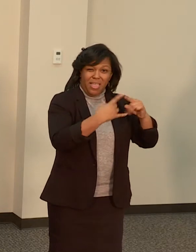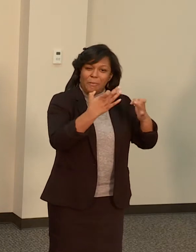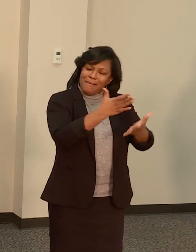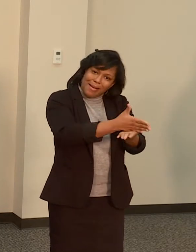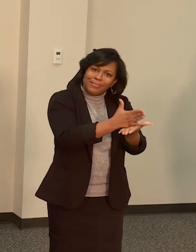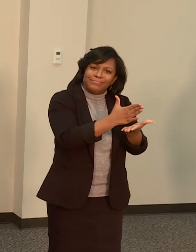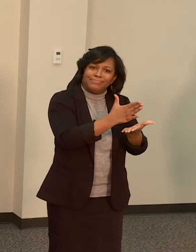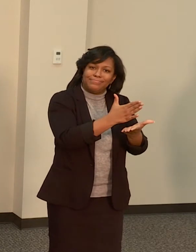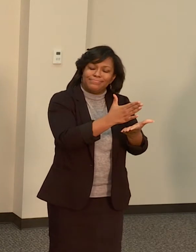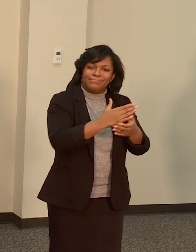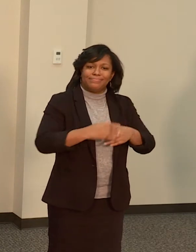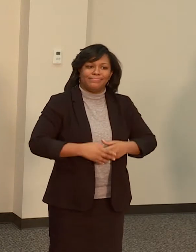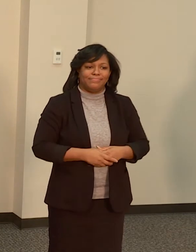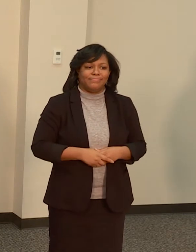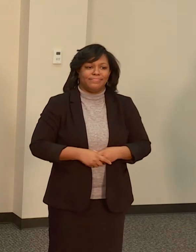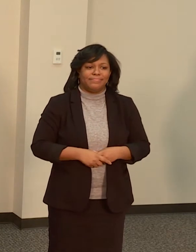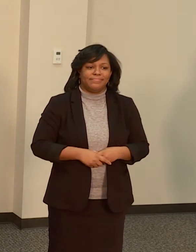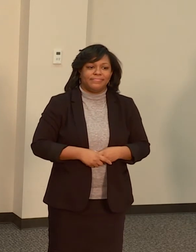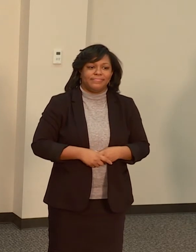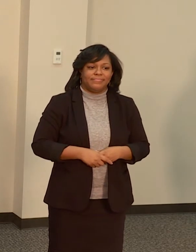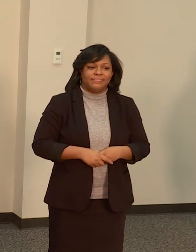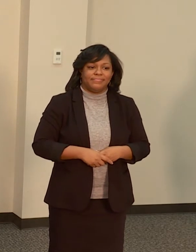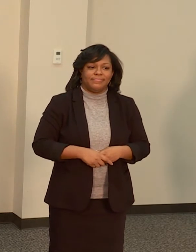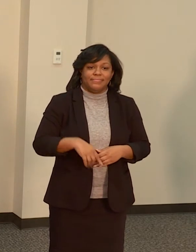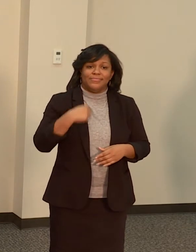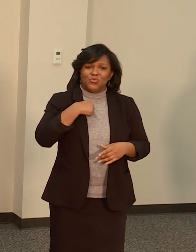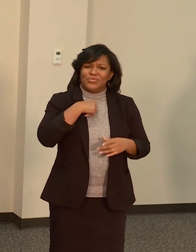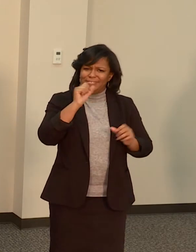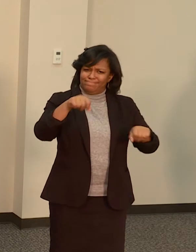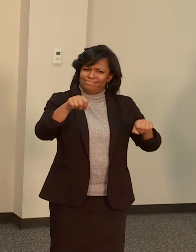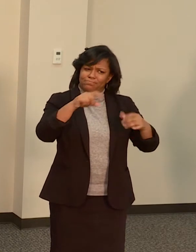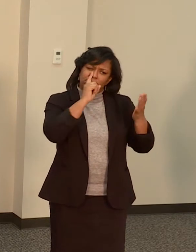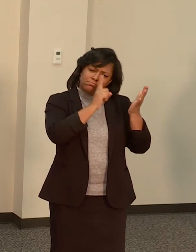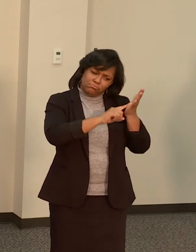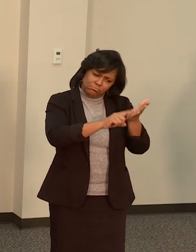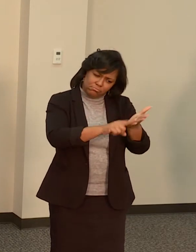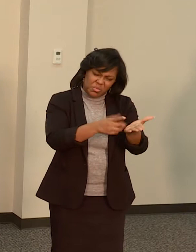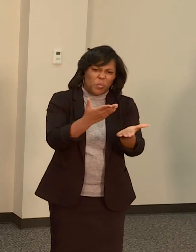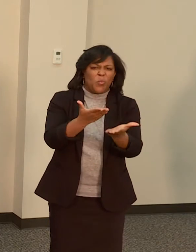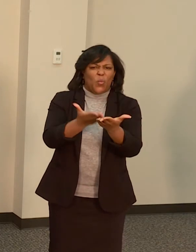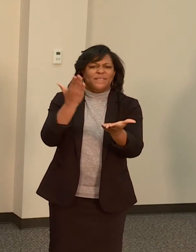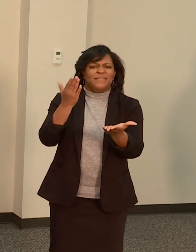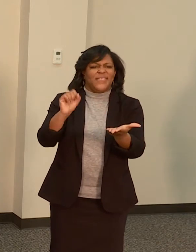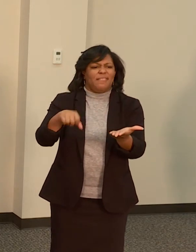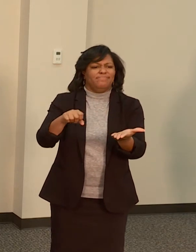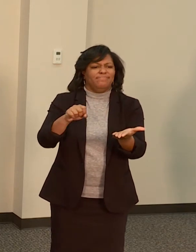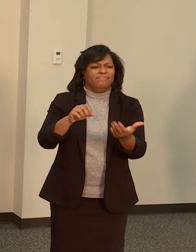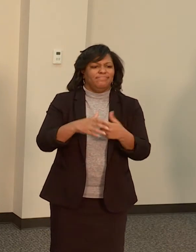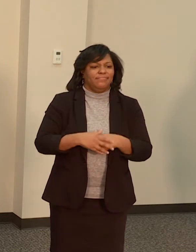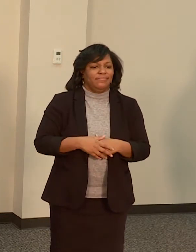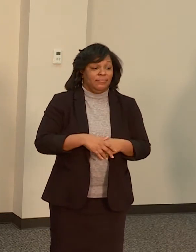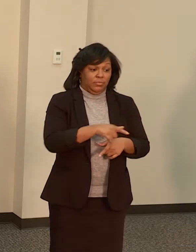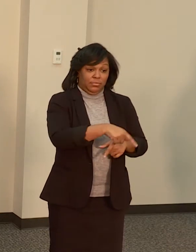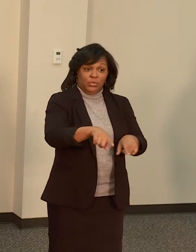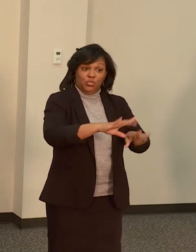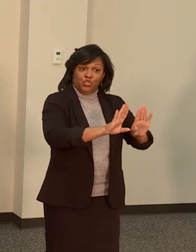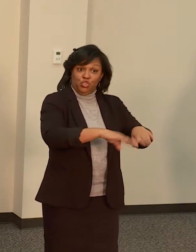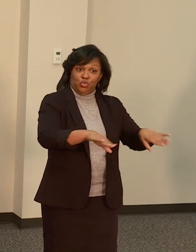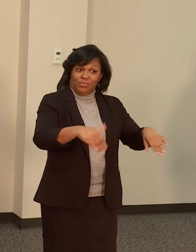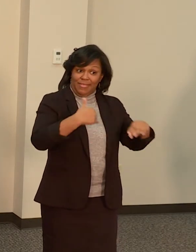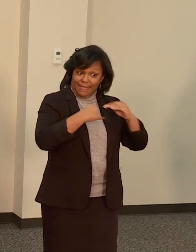research showing that if we reach children with stable housing when they are young enough,